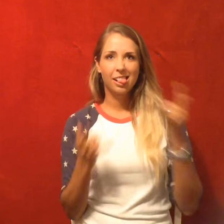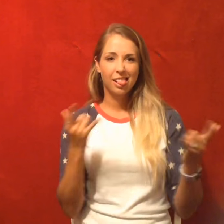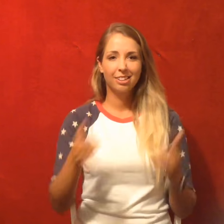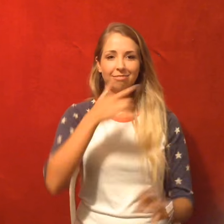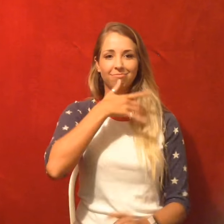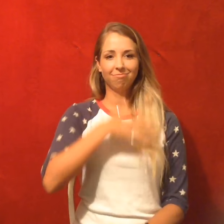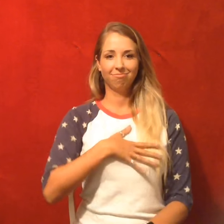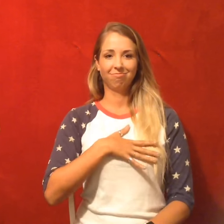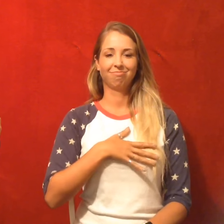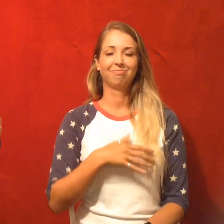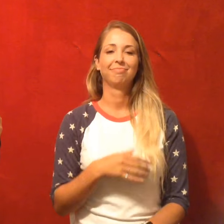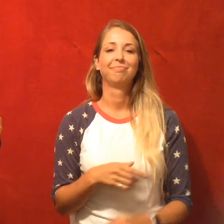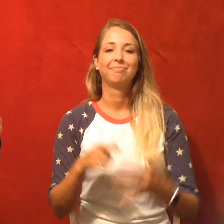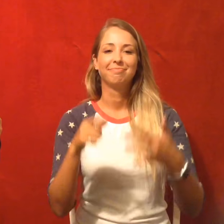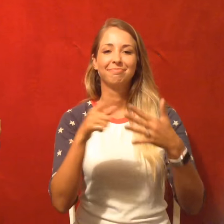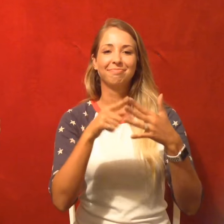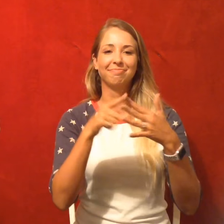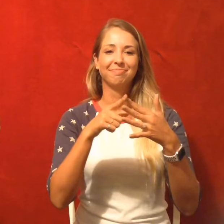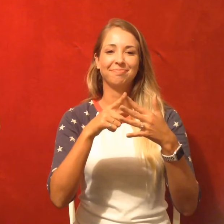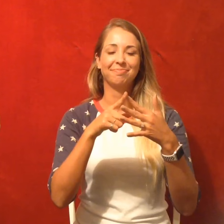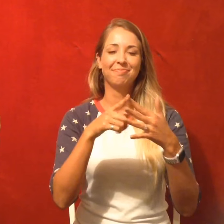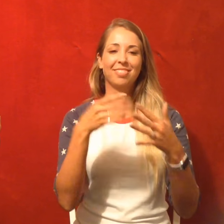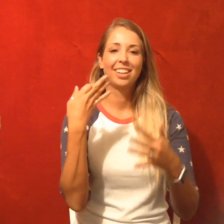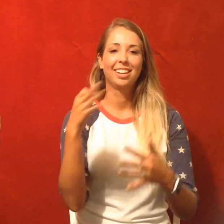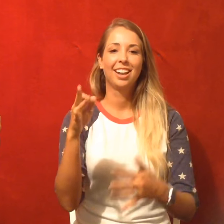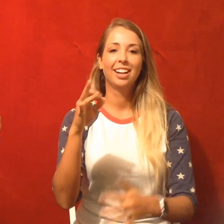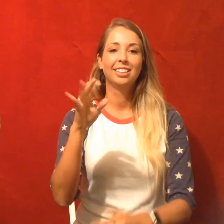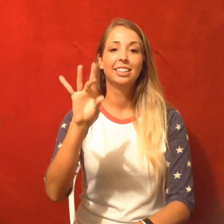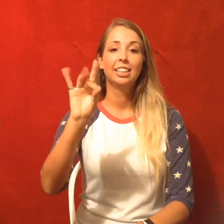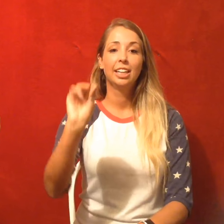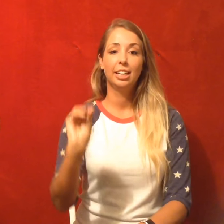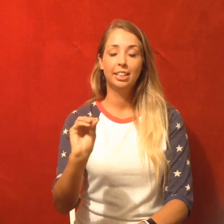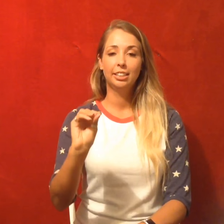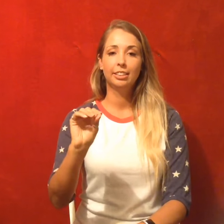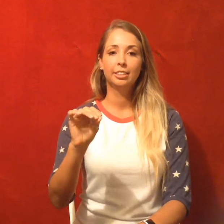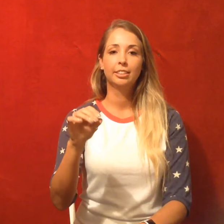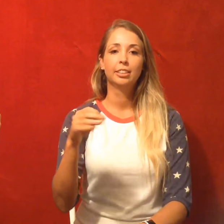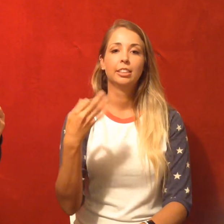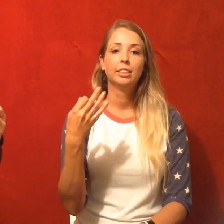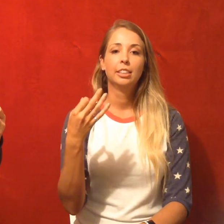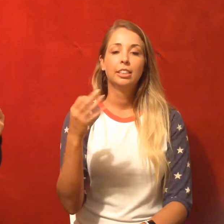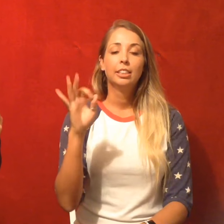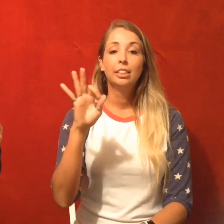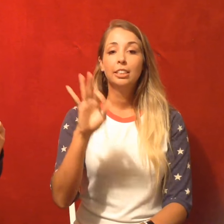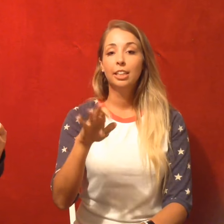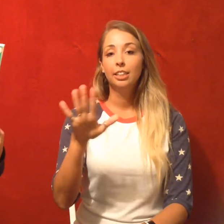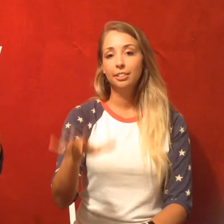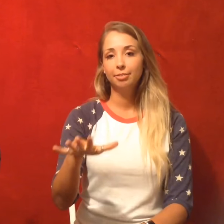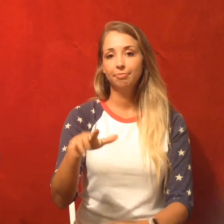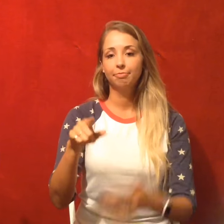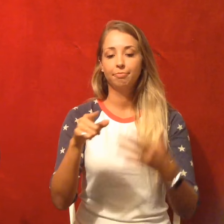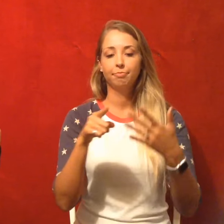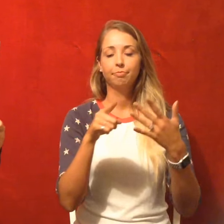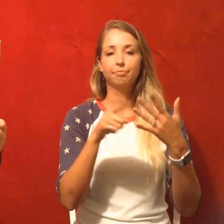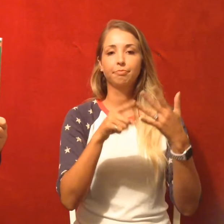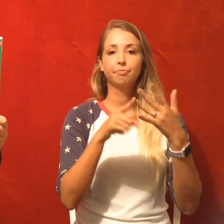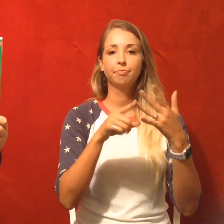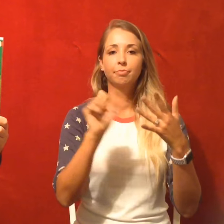Came out in 1980. Story by Stephen Grant. This is the first Mockingbird. I'm not tremendously